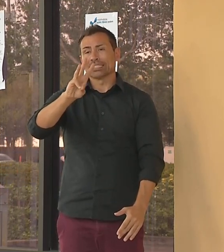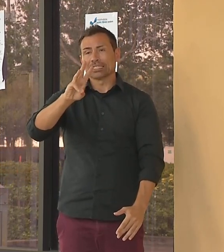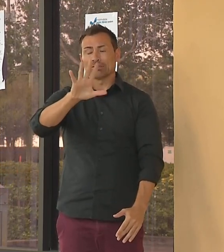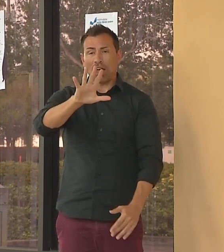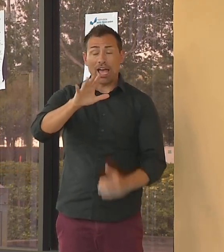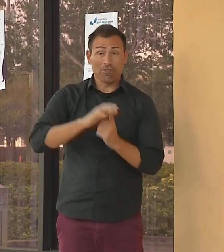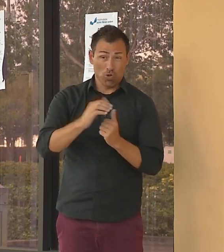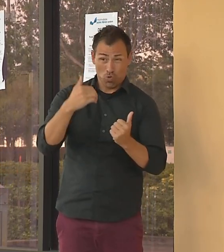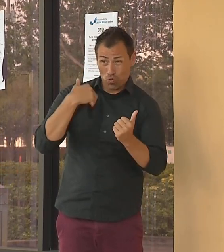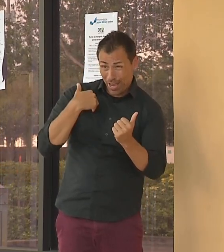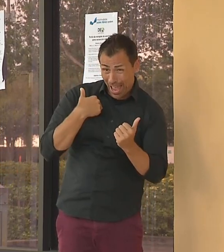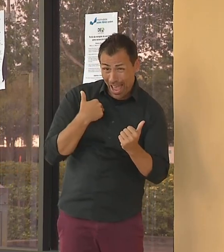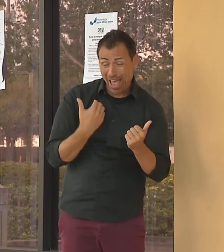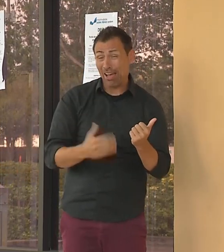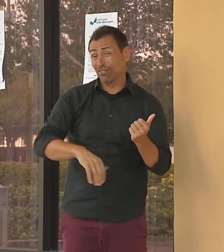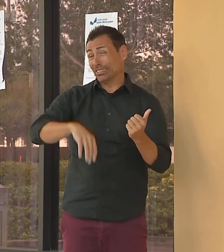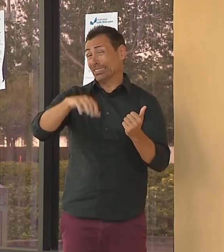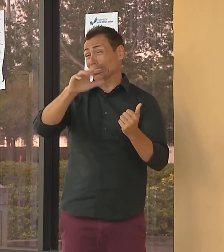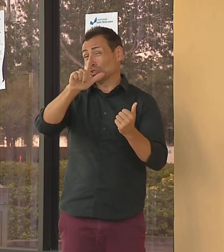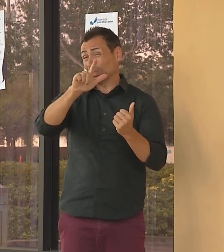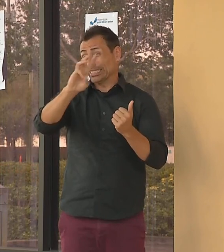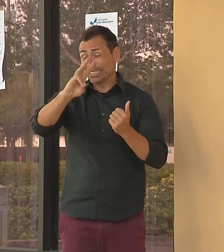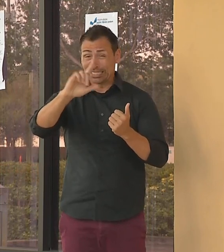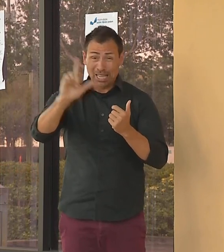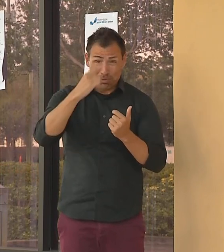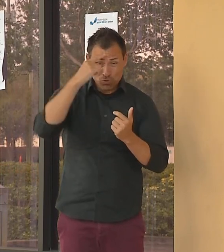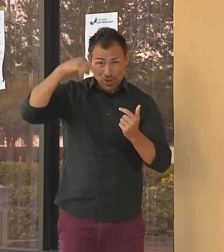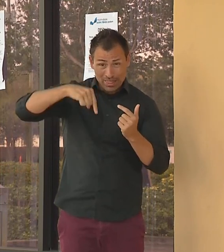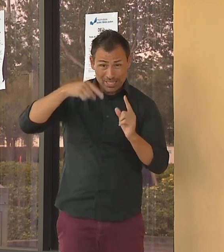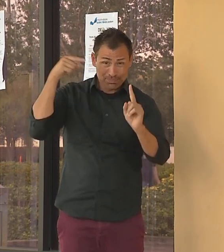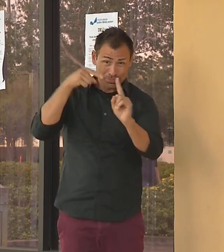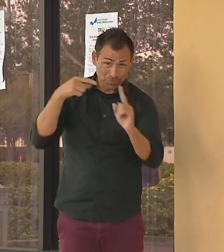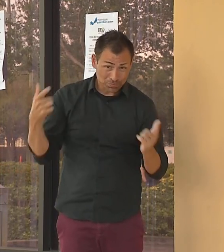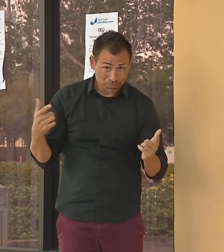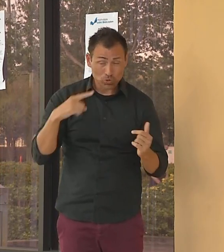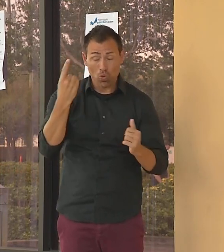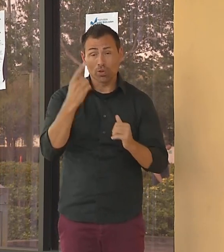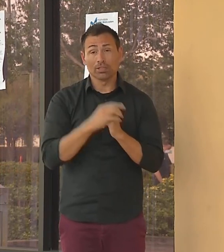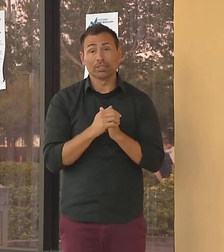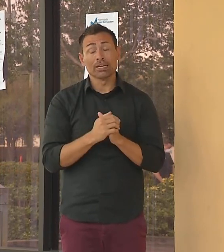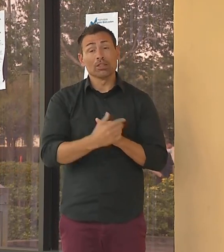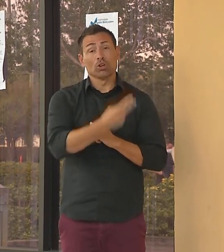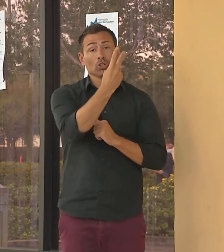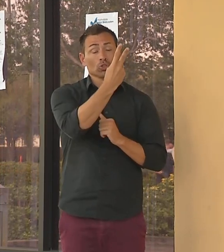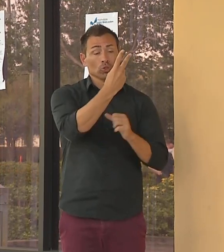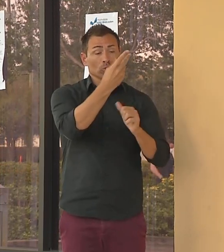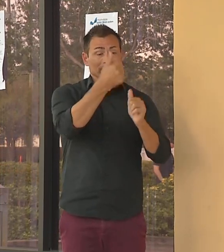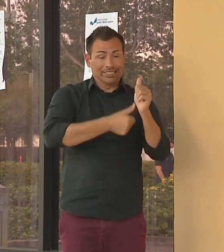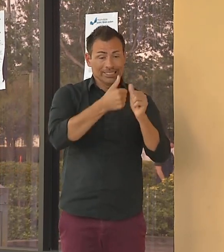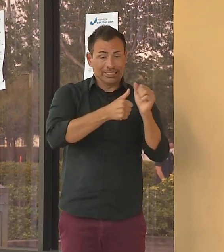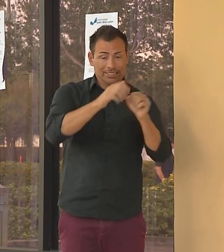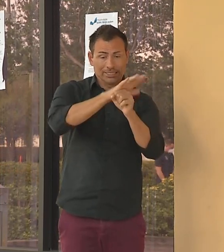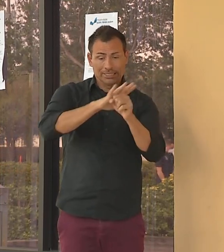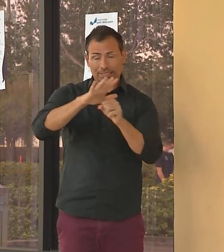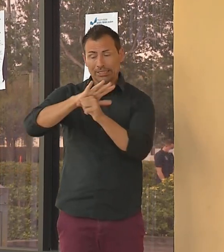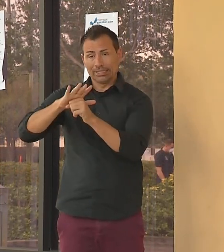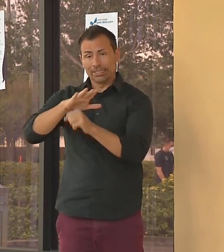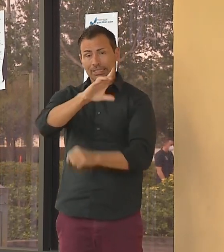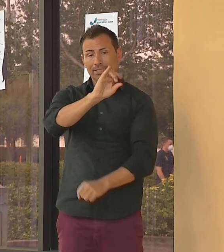libraries that are going to be open for this purpose and this purpose only, and there's two in each commission district.